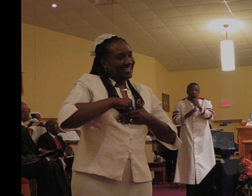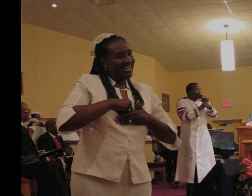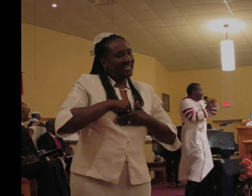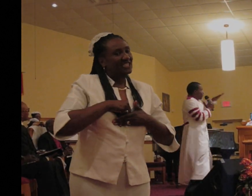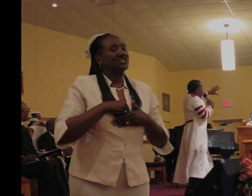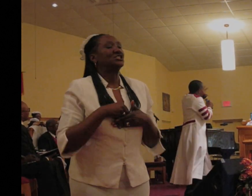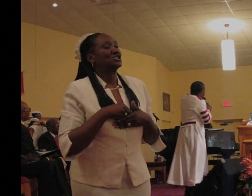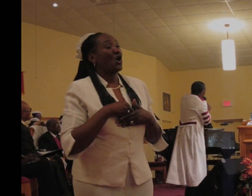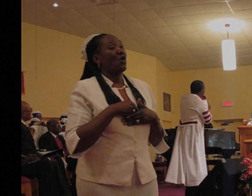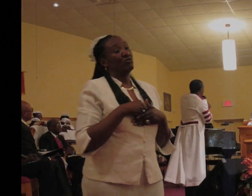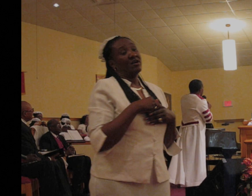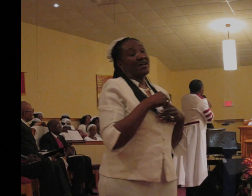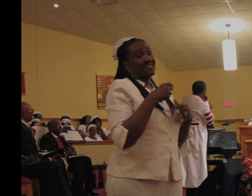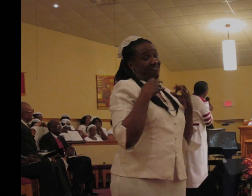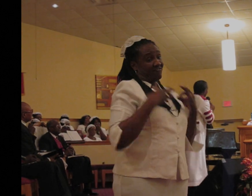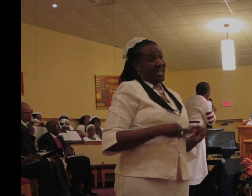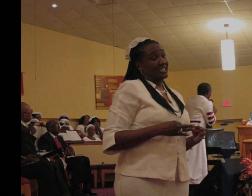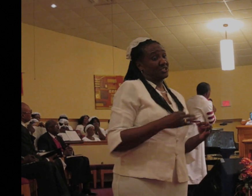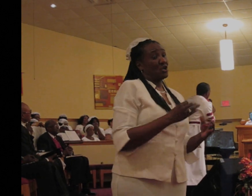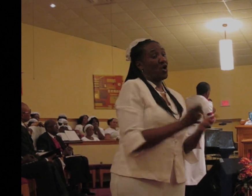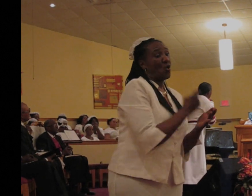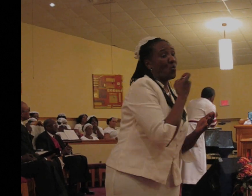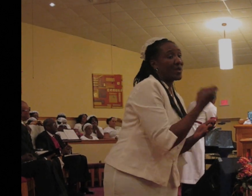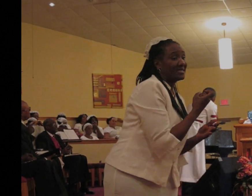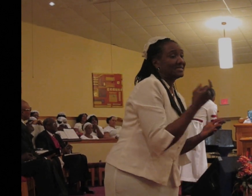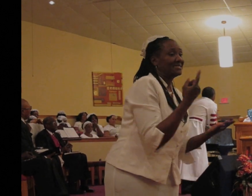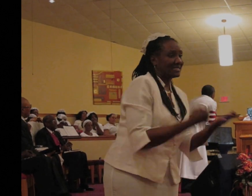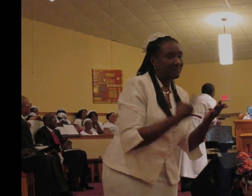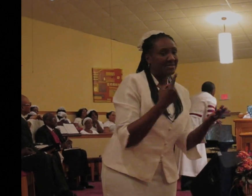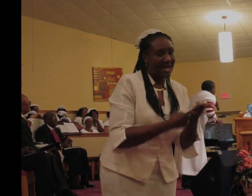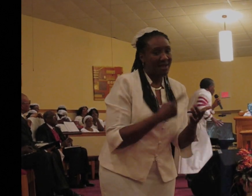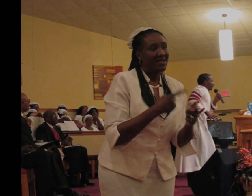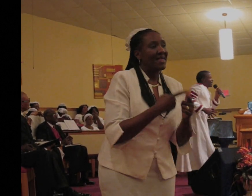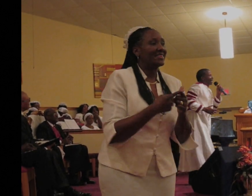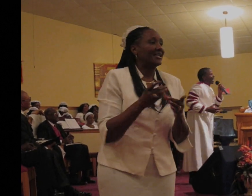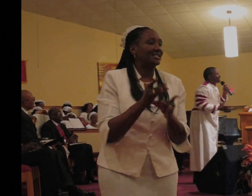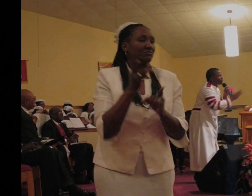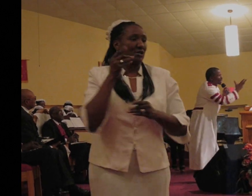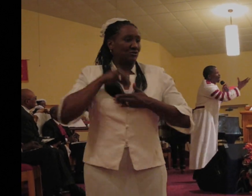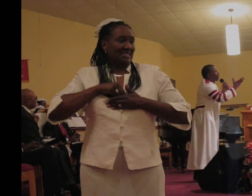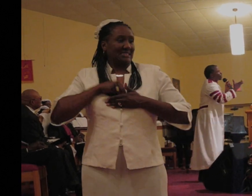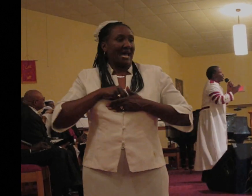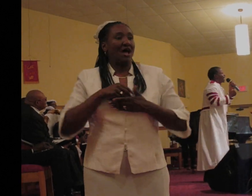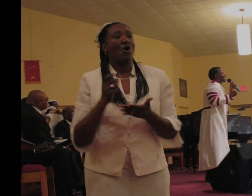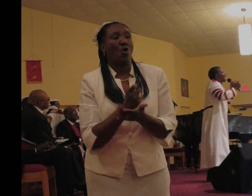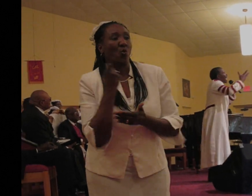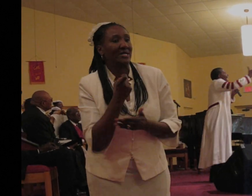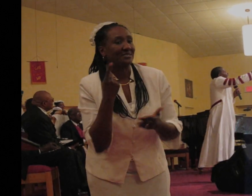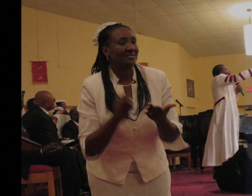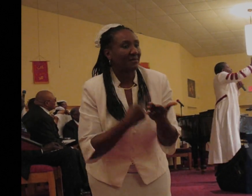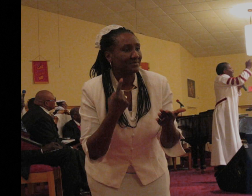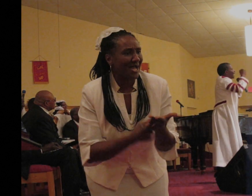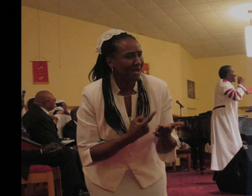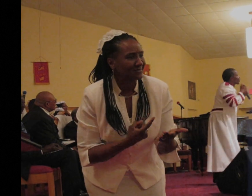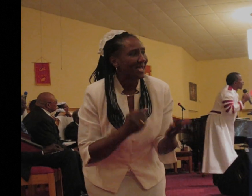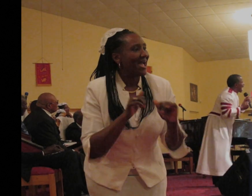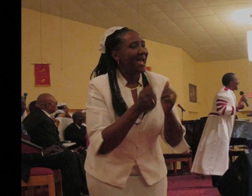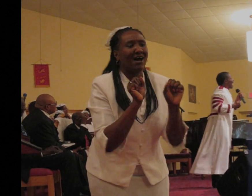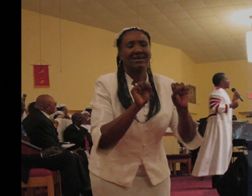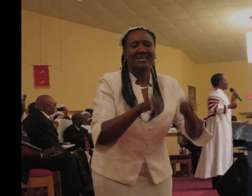And this spiritual got to win sometime. And then he said, and because of that, how can I rise